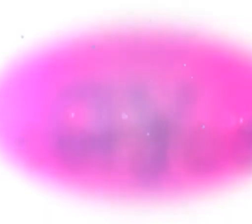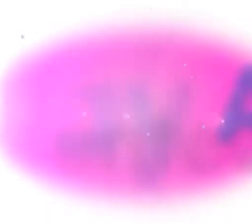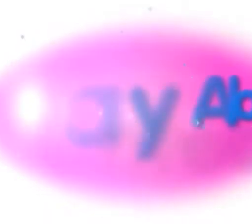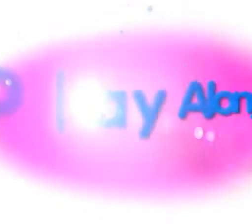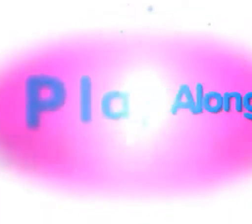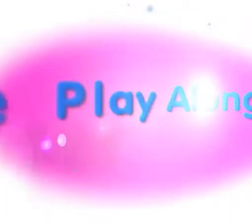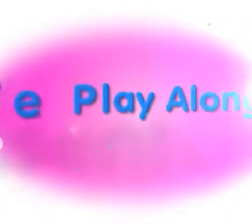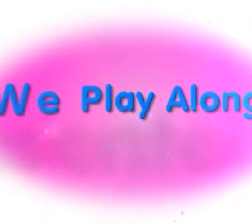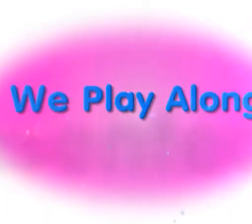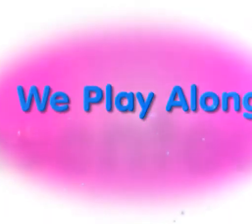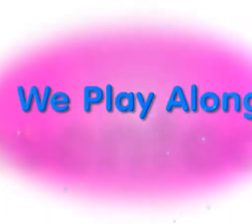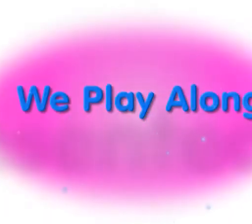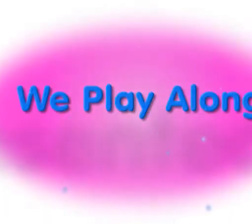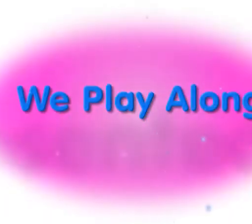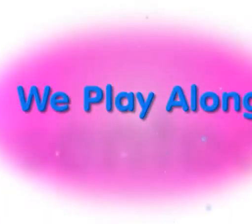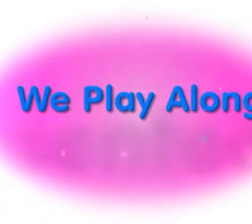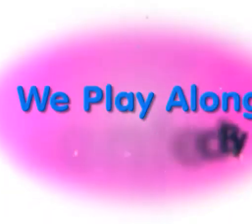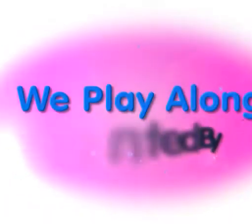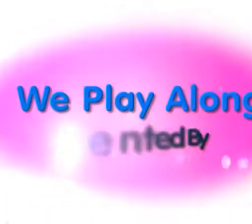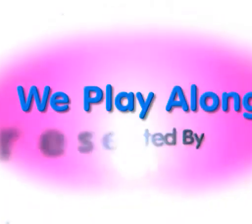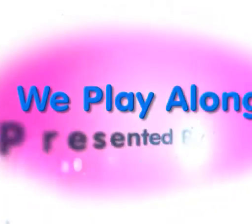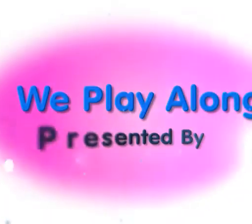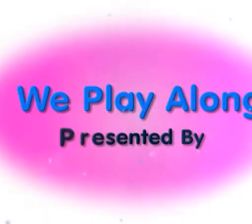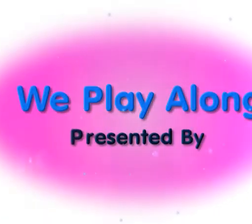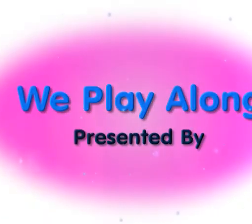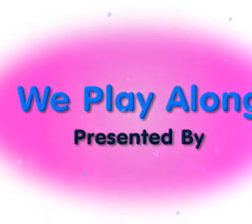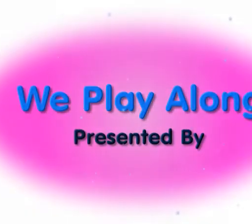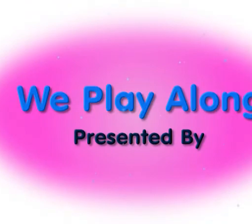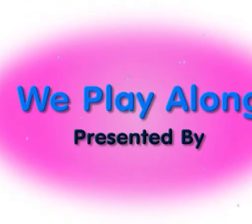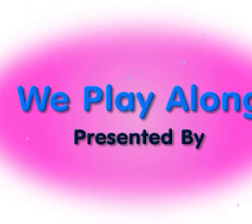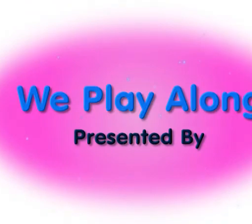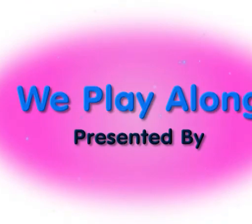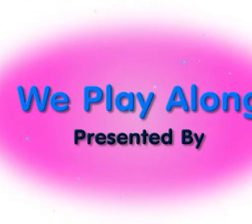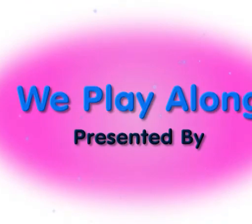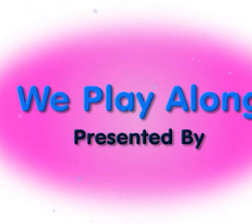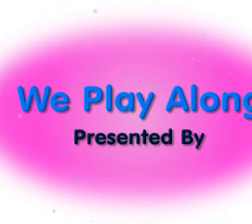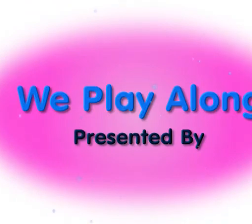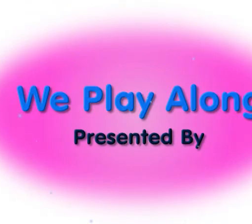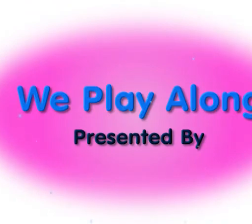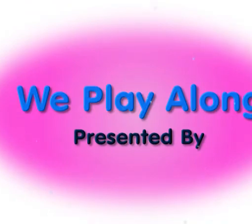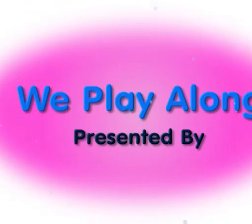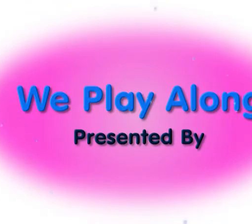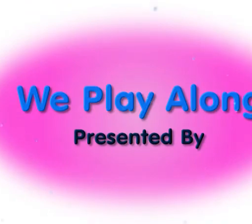We play along. Come on and play along. You can play along too.